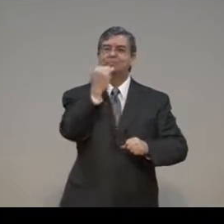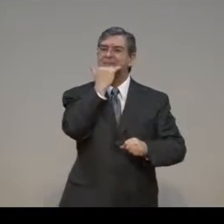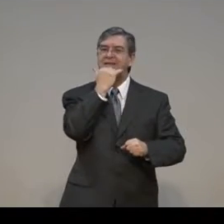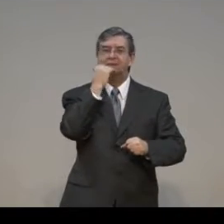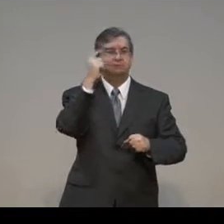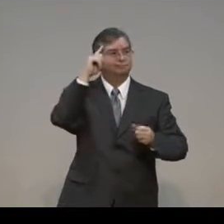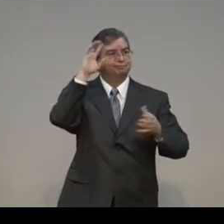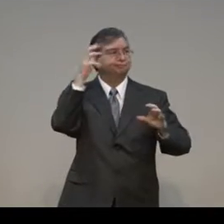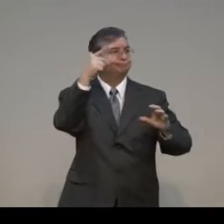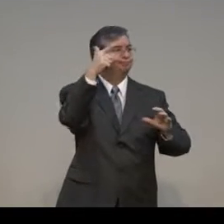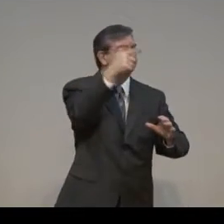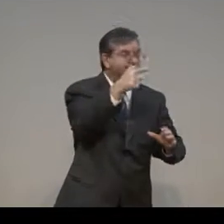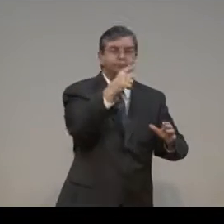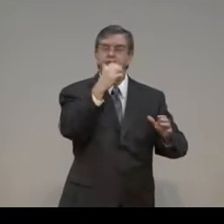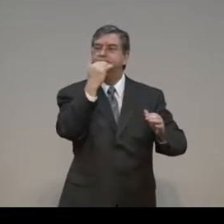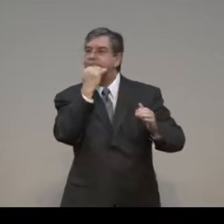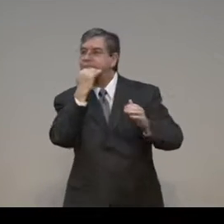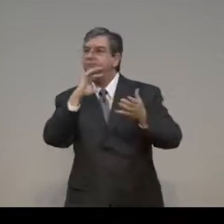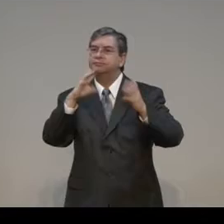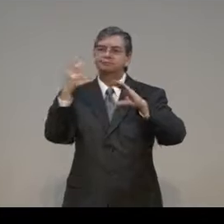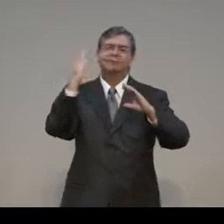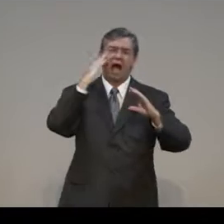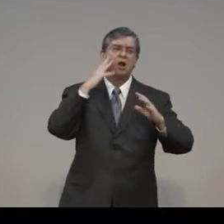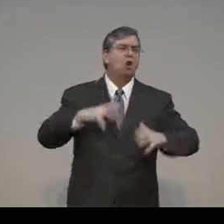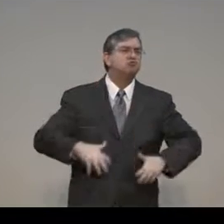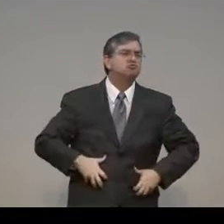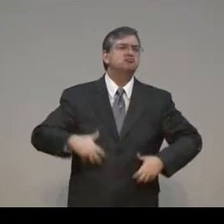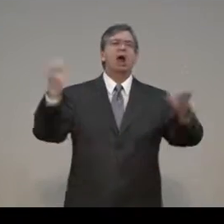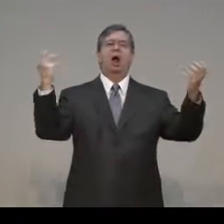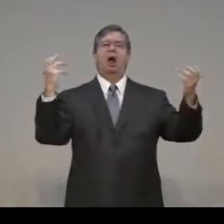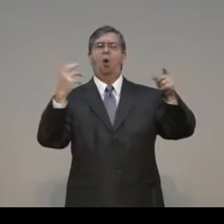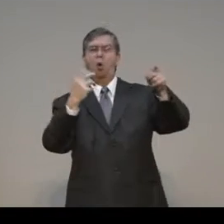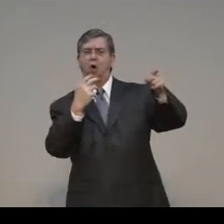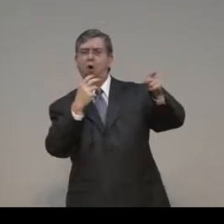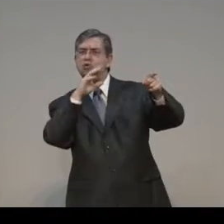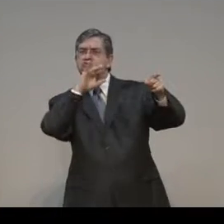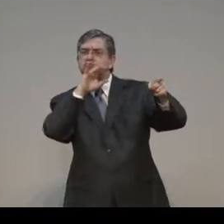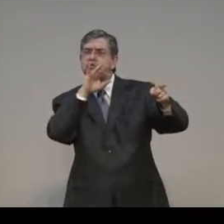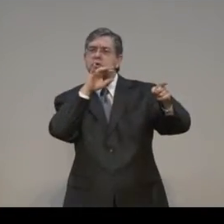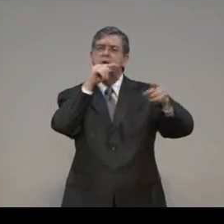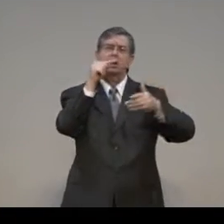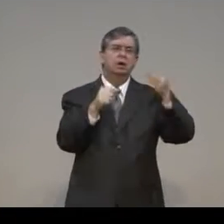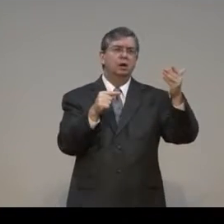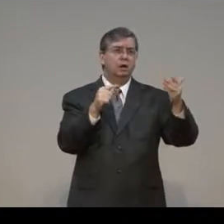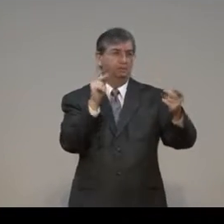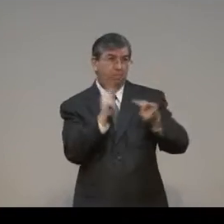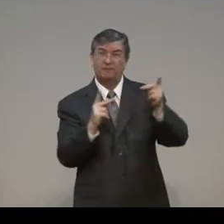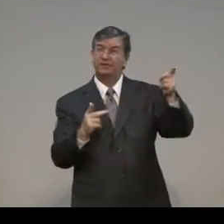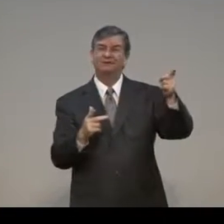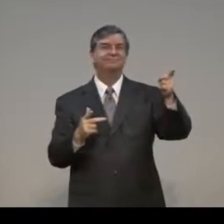They are human, and they make mistakes. There are shootings that happen, and I know there's a lot of rage out there. And there is